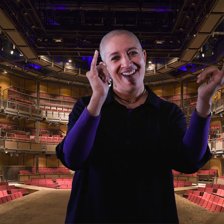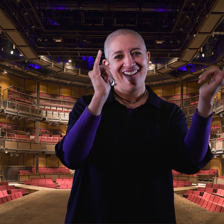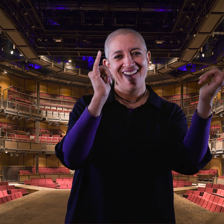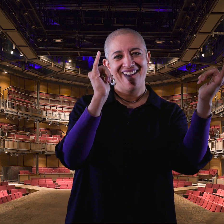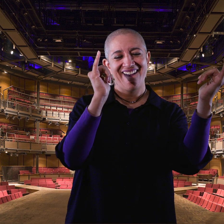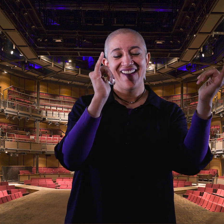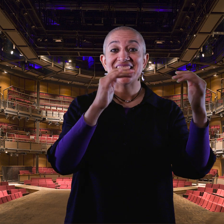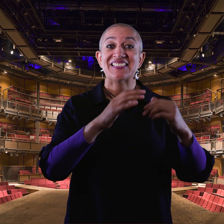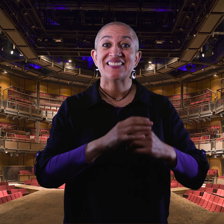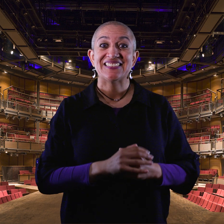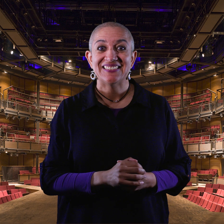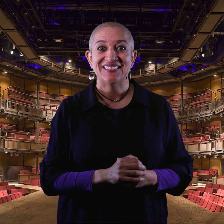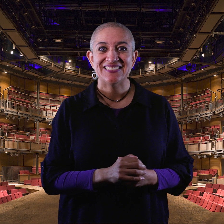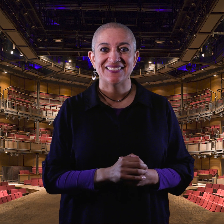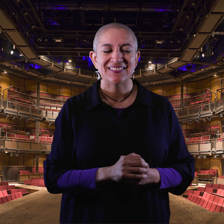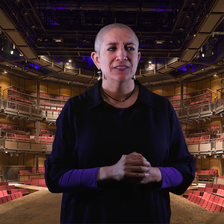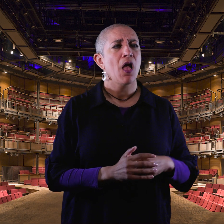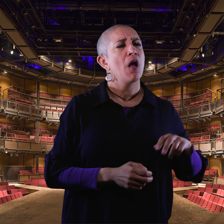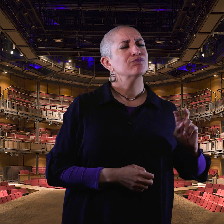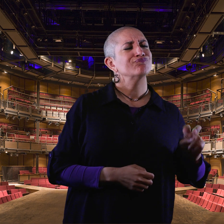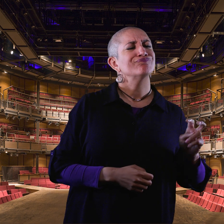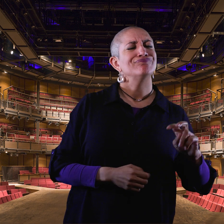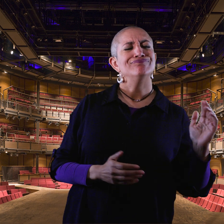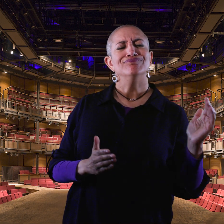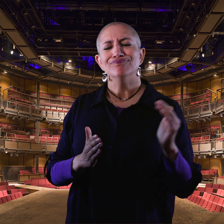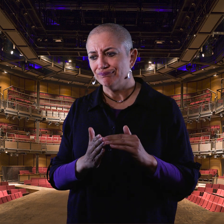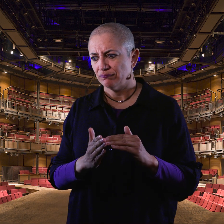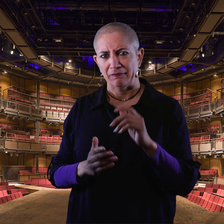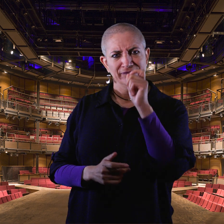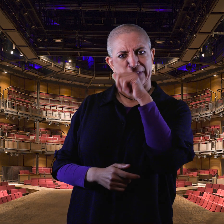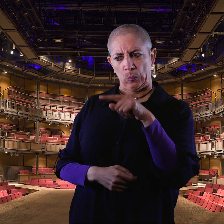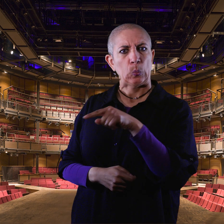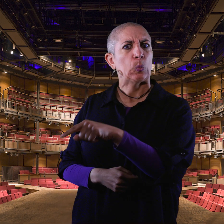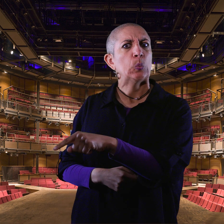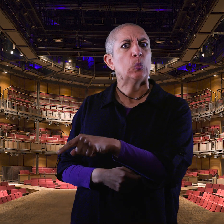She finds Sylvan, an older but well-put-together gentleman,